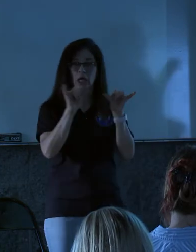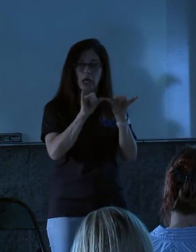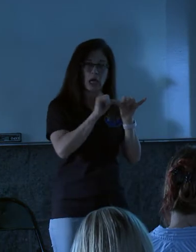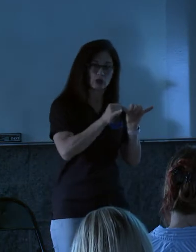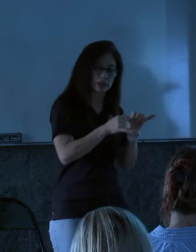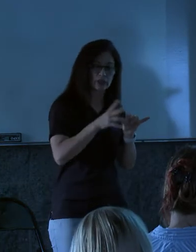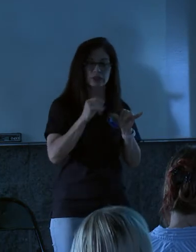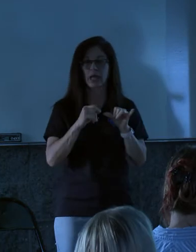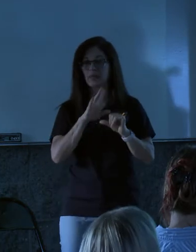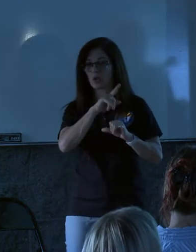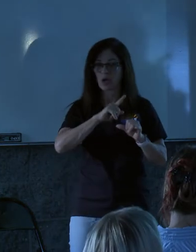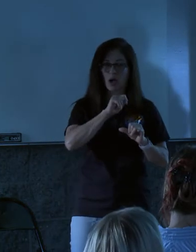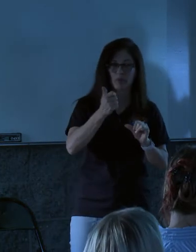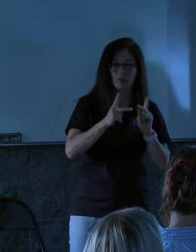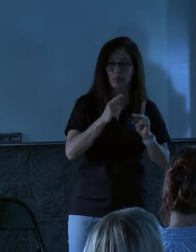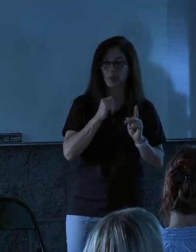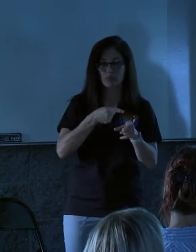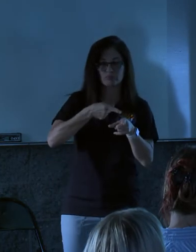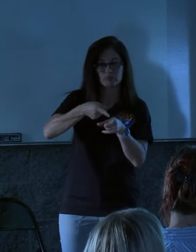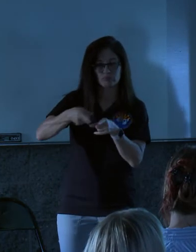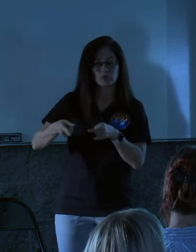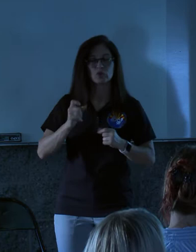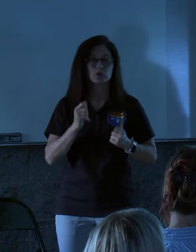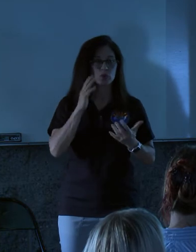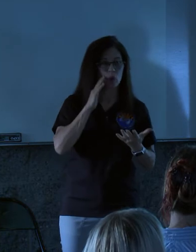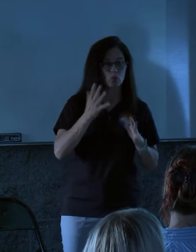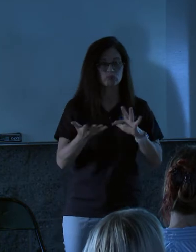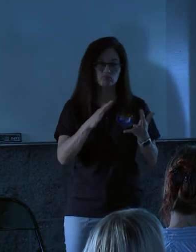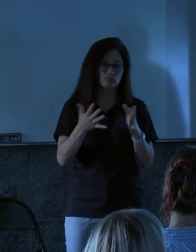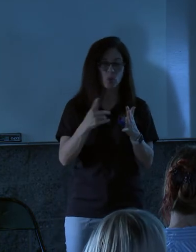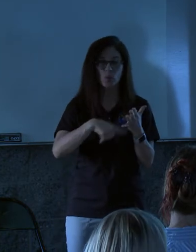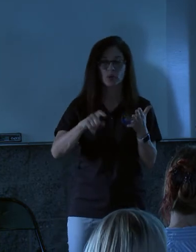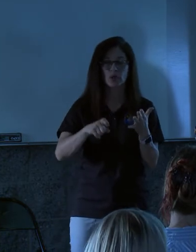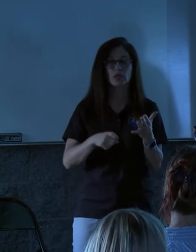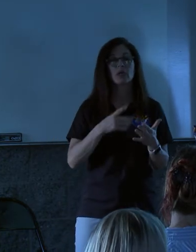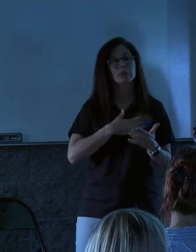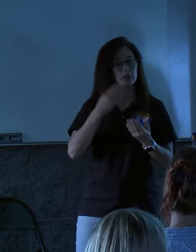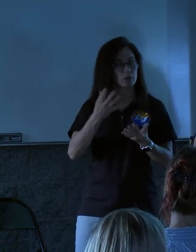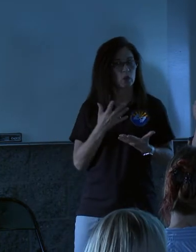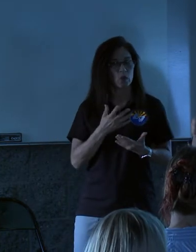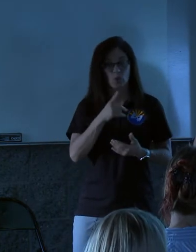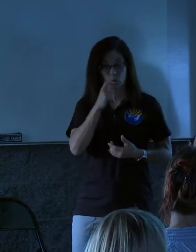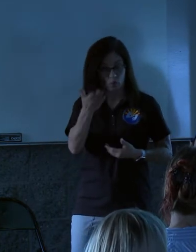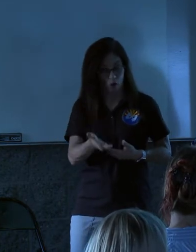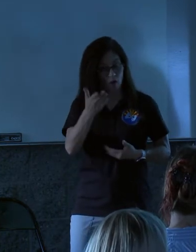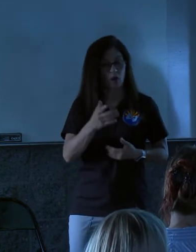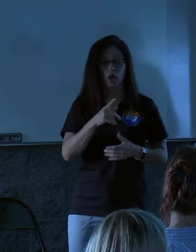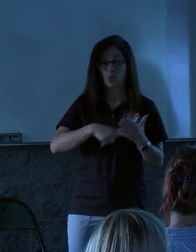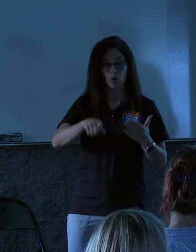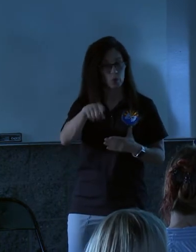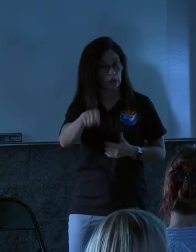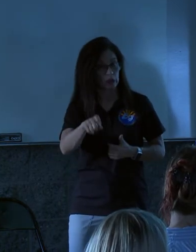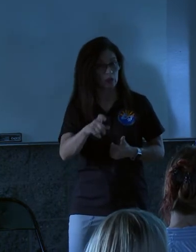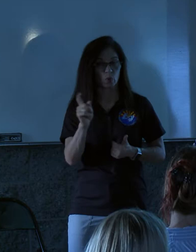the subject matter experts and you get a sense of kind of the bigger picture. Let us know who you are and what it